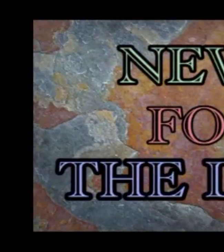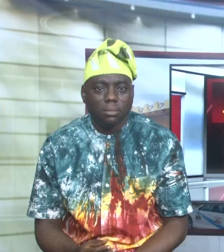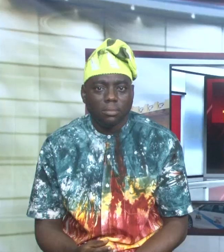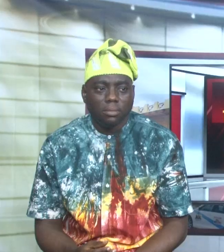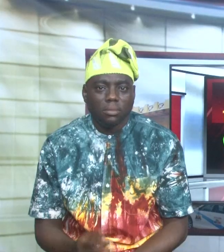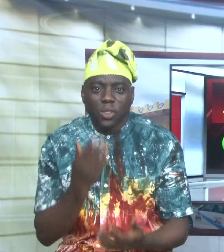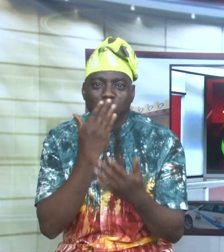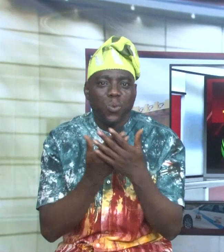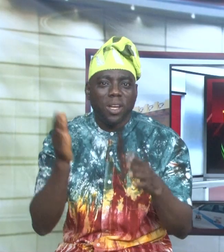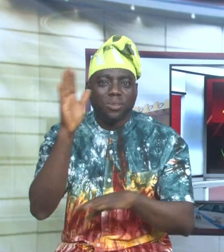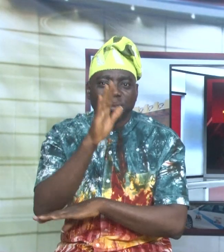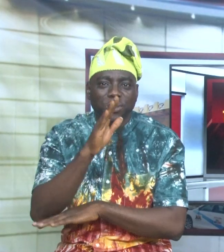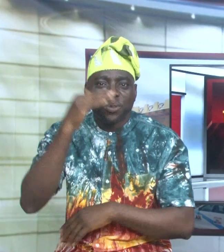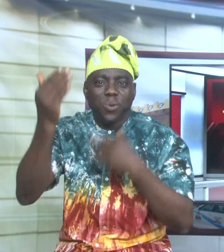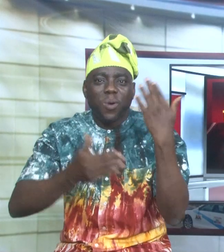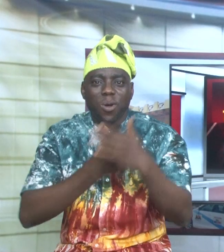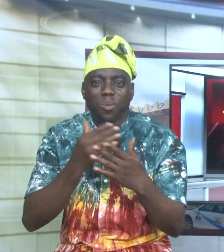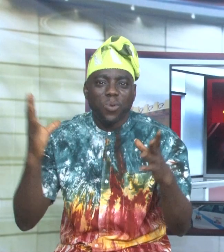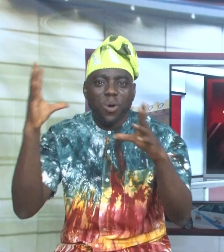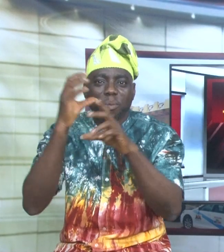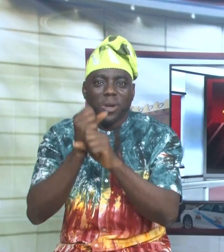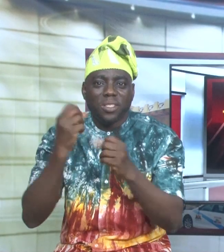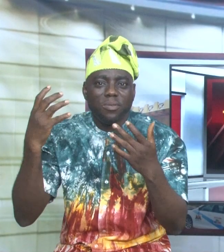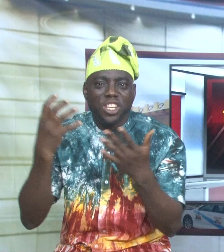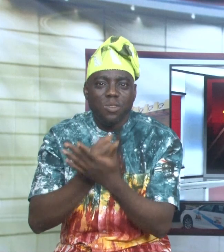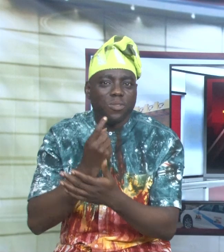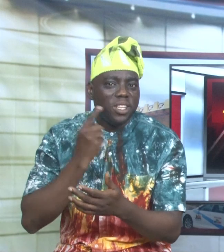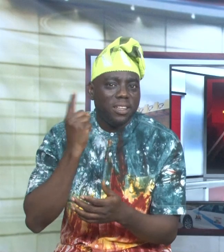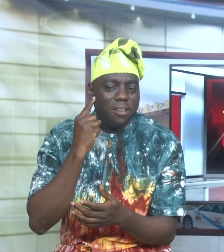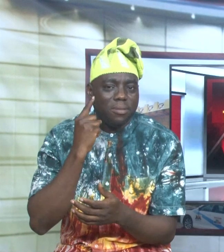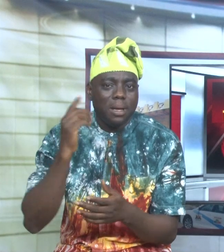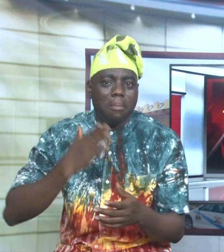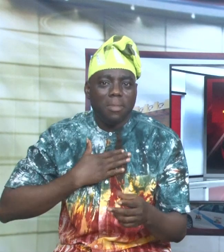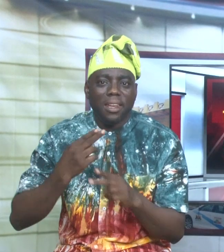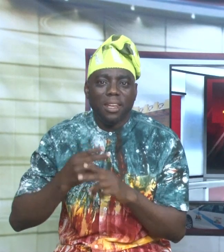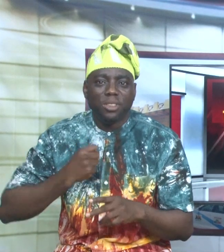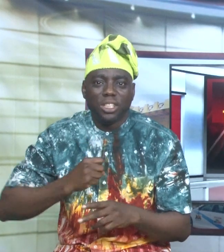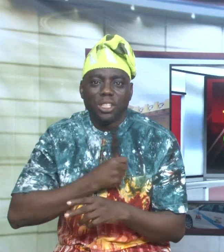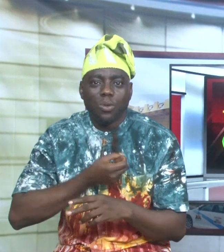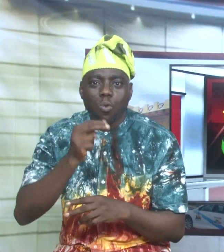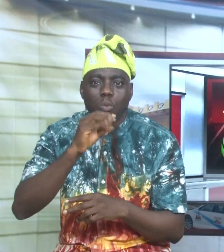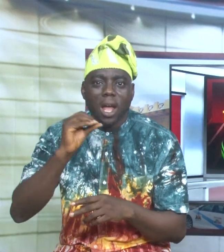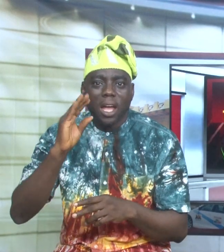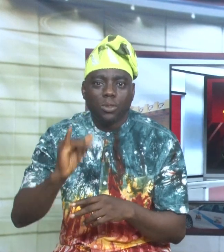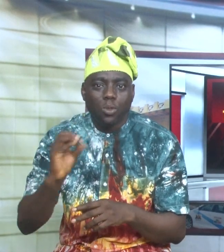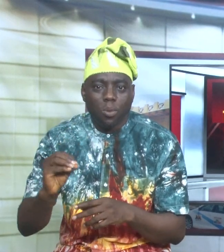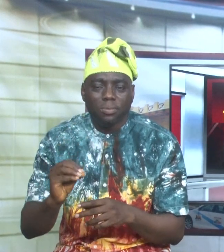Good afternoon, and you are welcome to Comprehensive News for the Deaf. I am Sheyi O. Gumbayo. The federal government